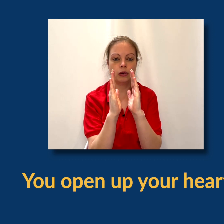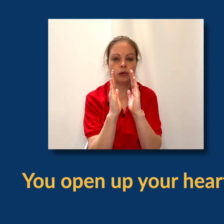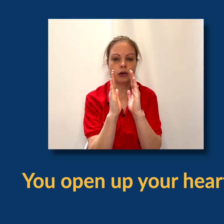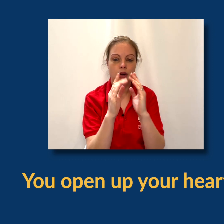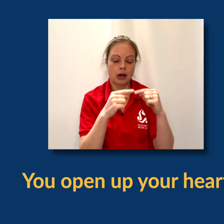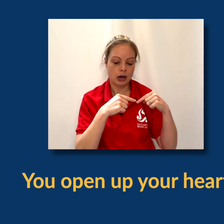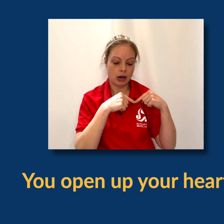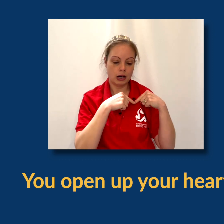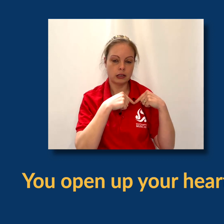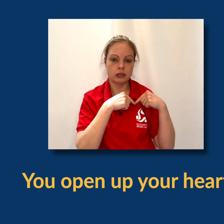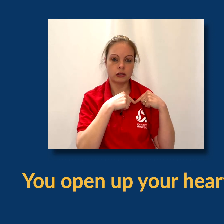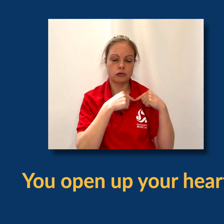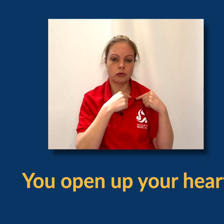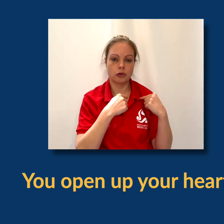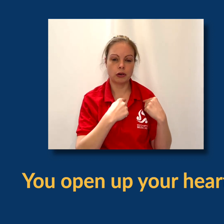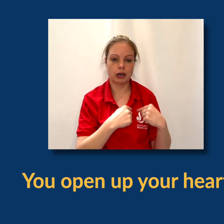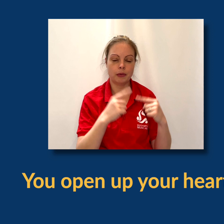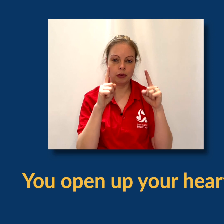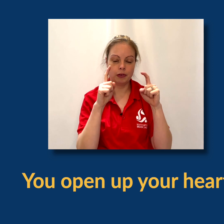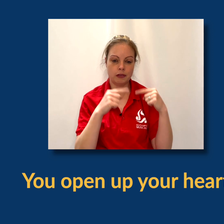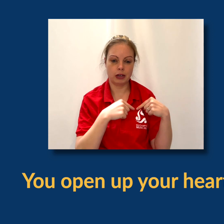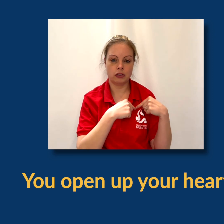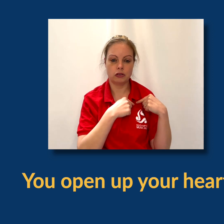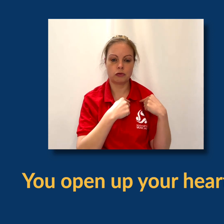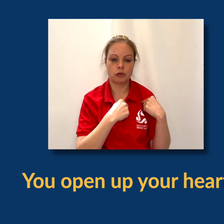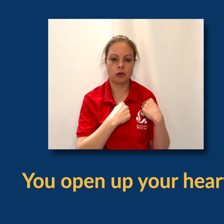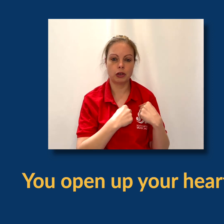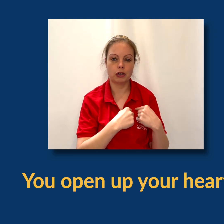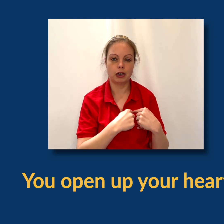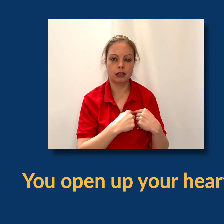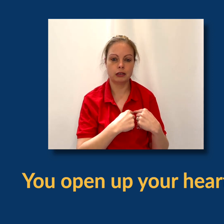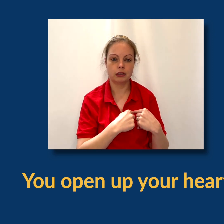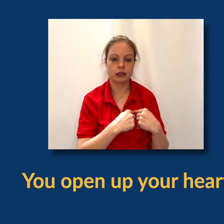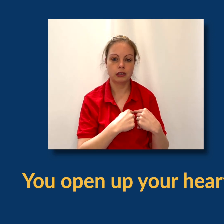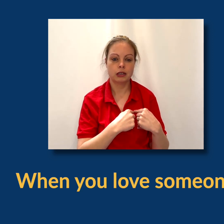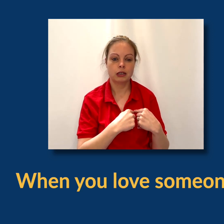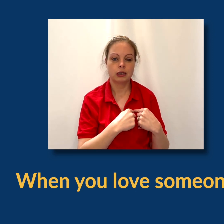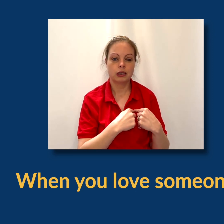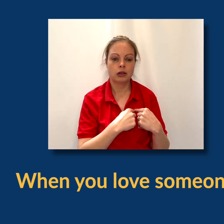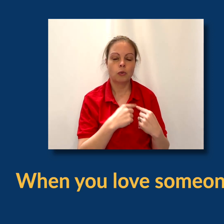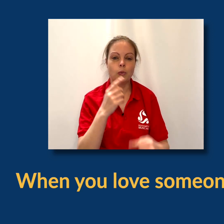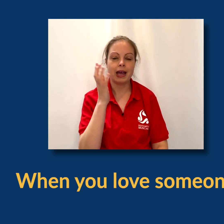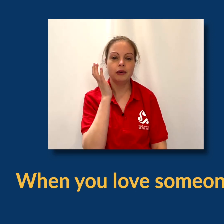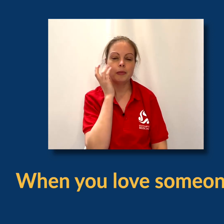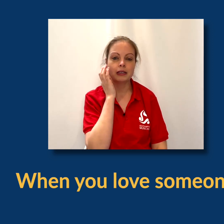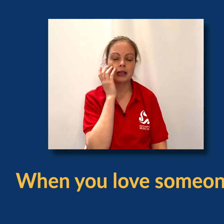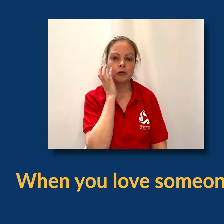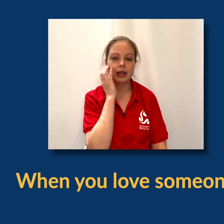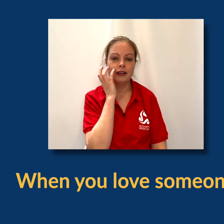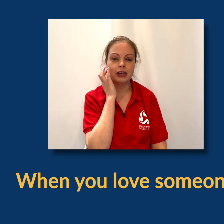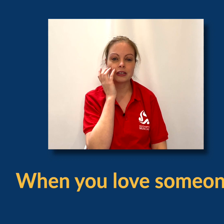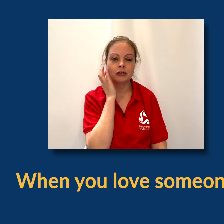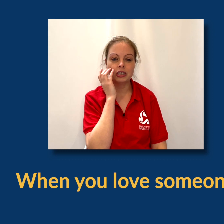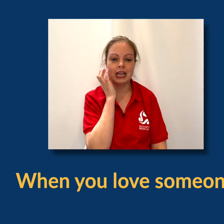your heart and you're just going to draw your heart with your first fingers, just draw your heart. When, well back to